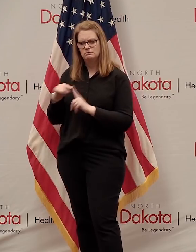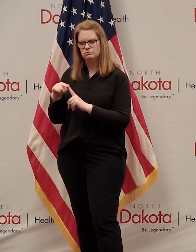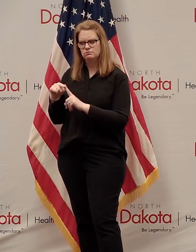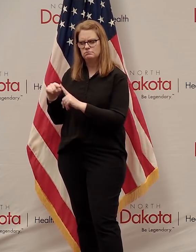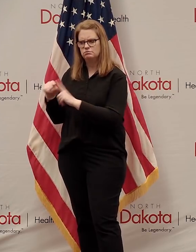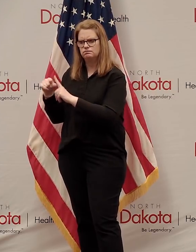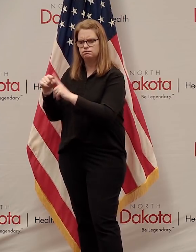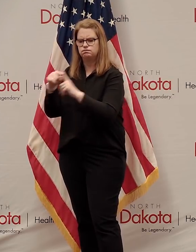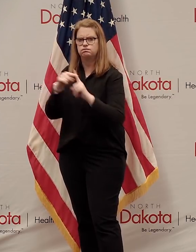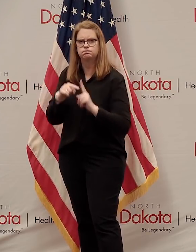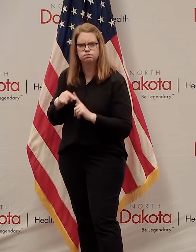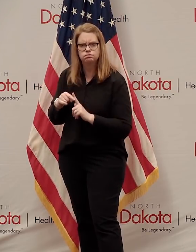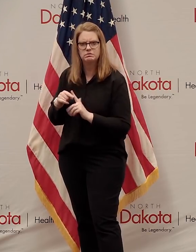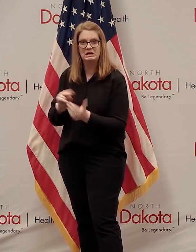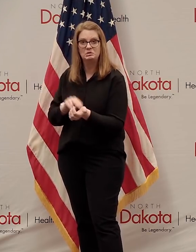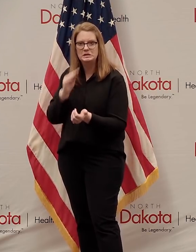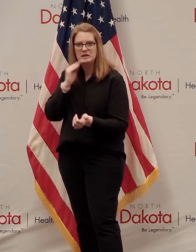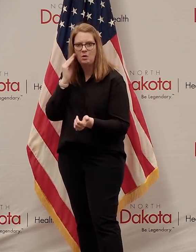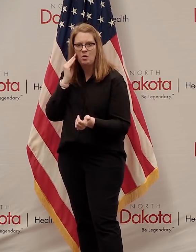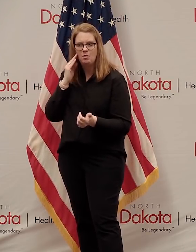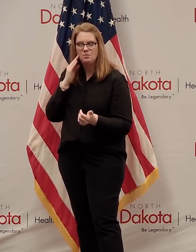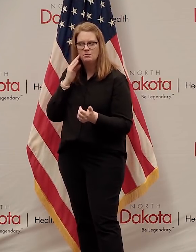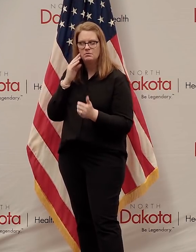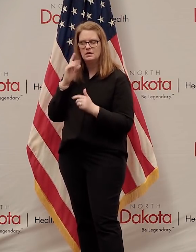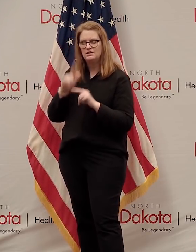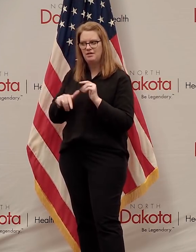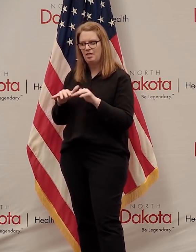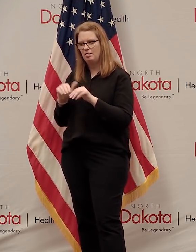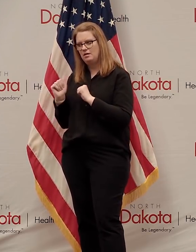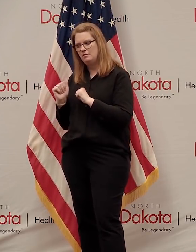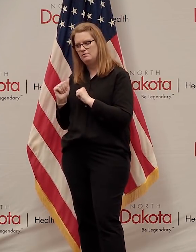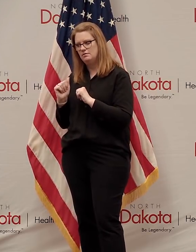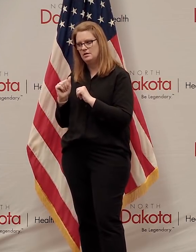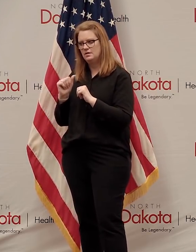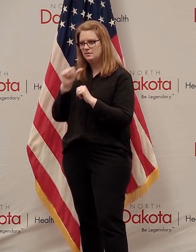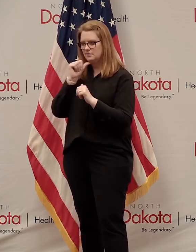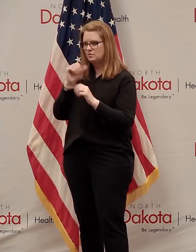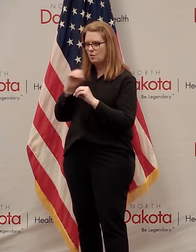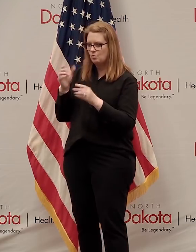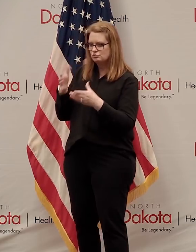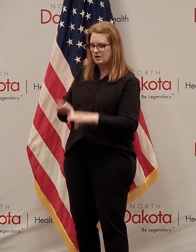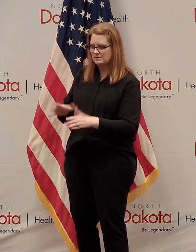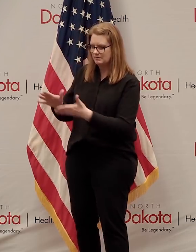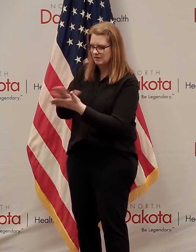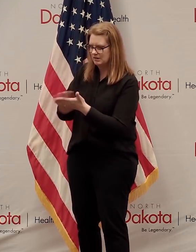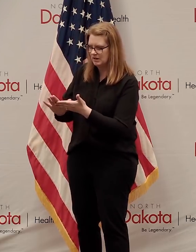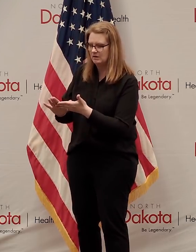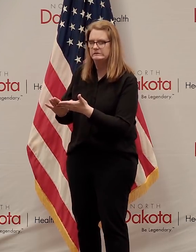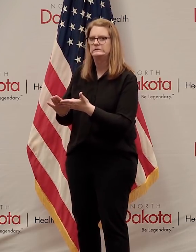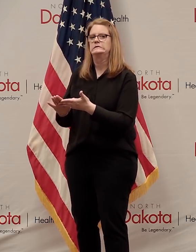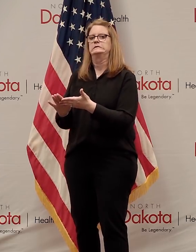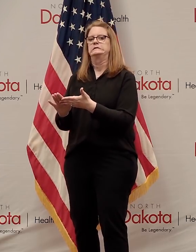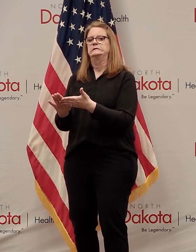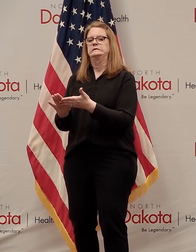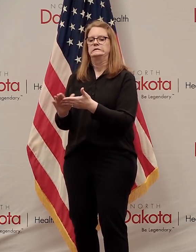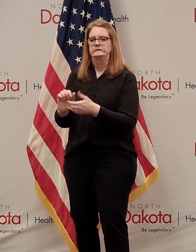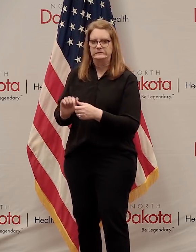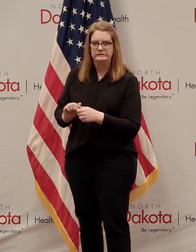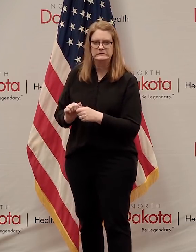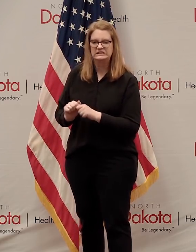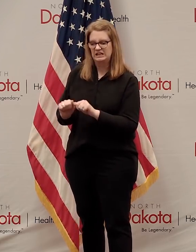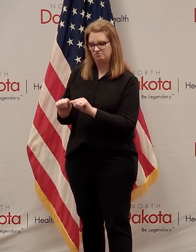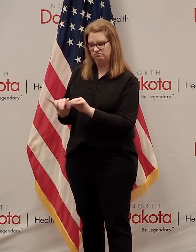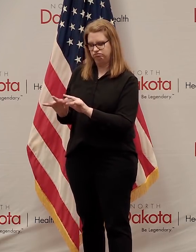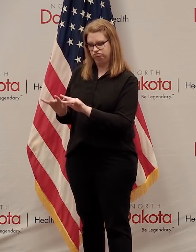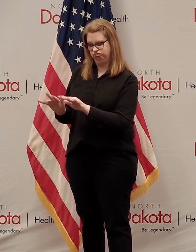in a long-term care facility and you're not moving them out and you're not having a chance to really clean the thing, then that's where you can have this sort of, you know, the spread that